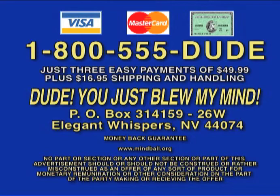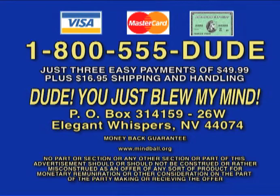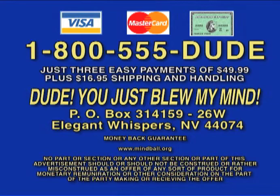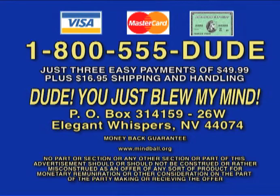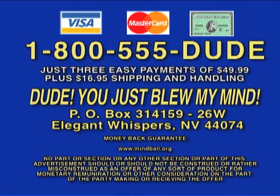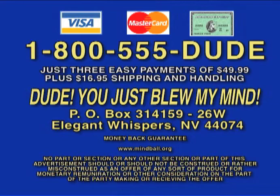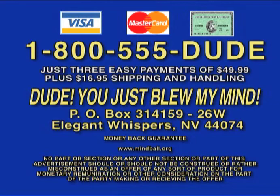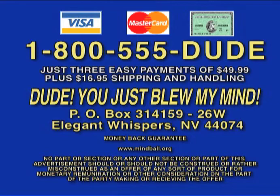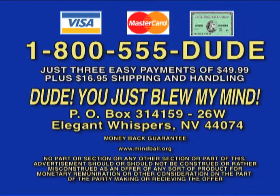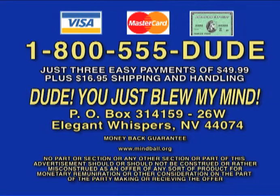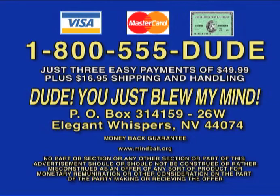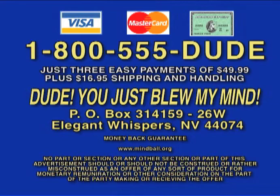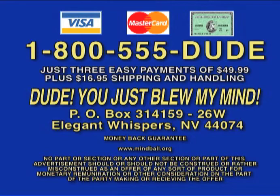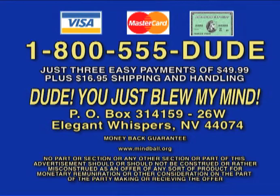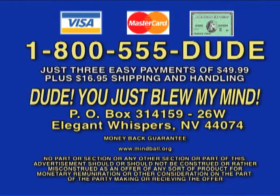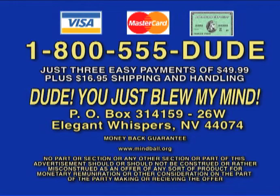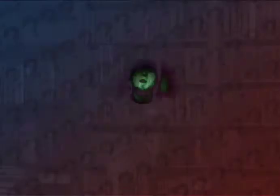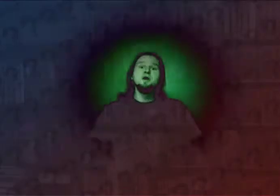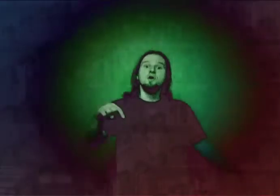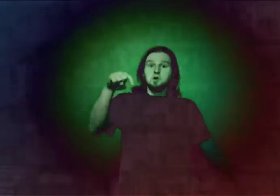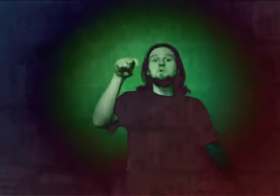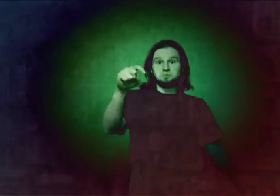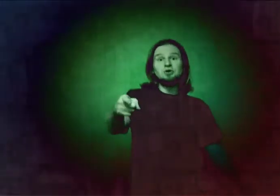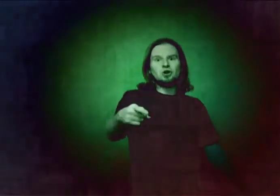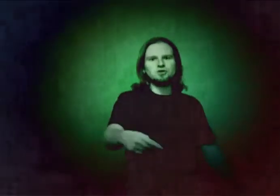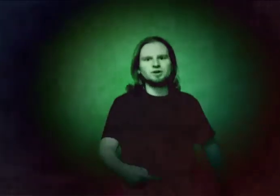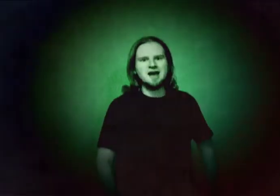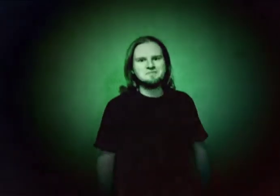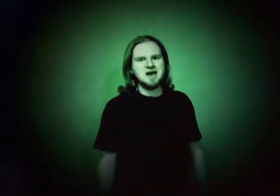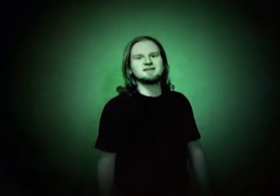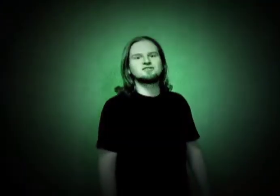your money back. Not affiliated with 1-900-5552. Put it on your Amex.